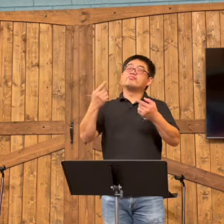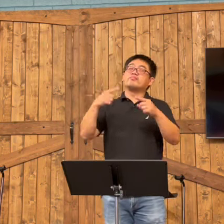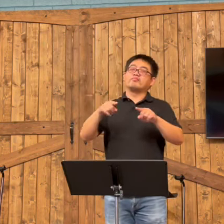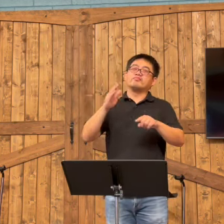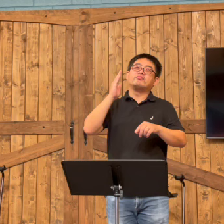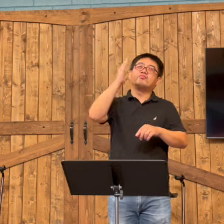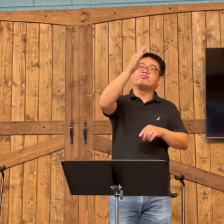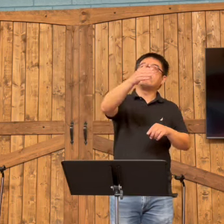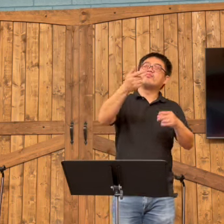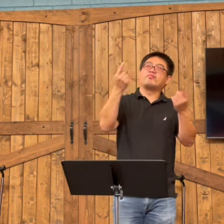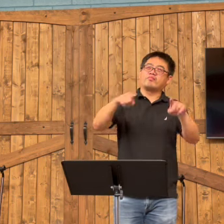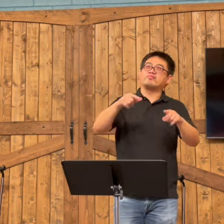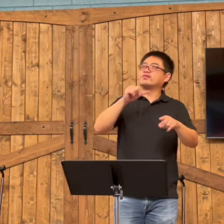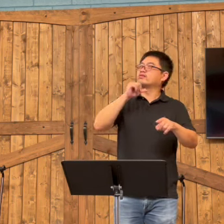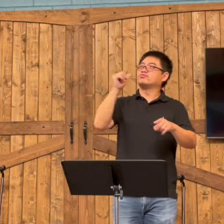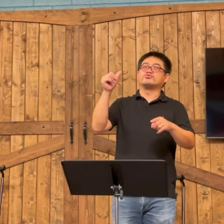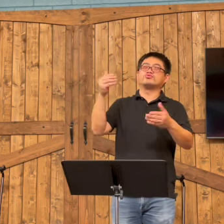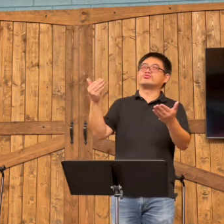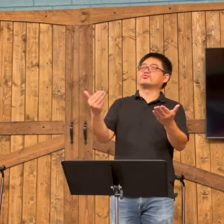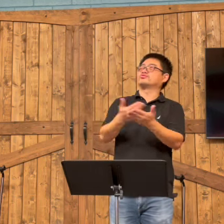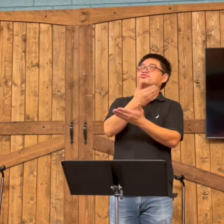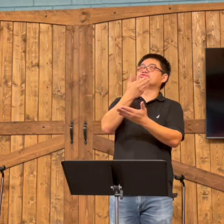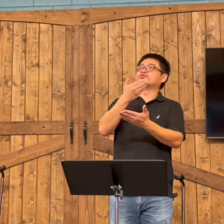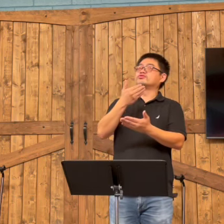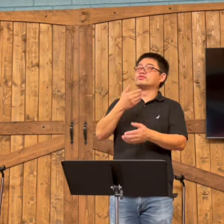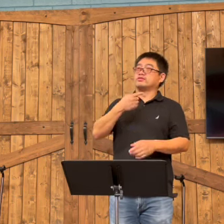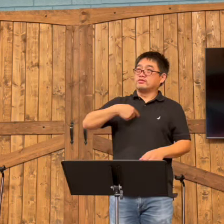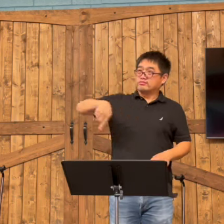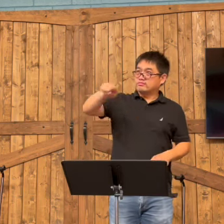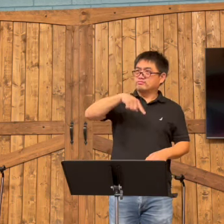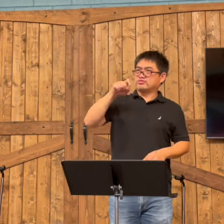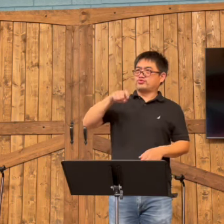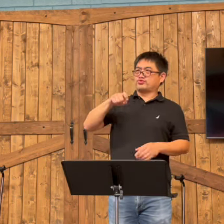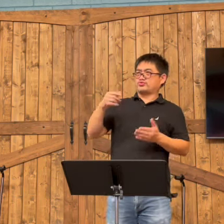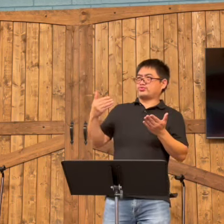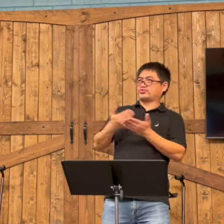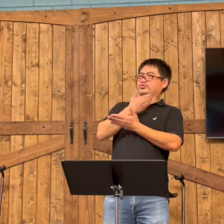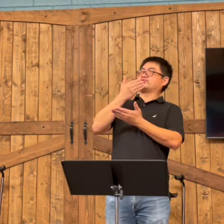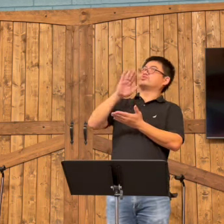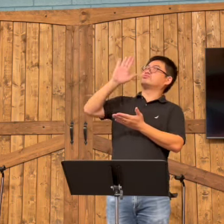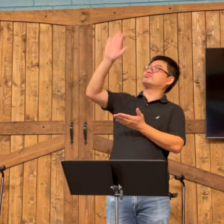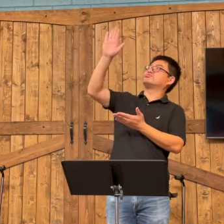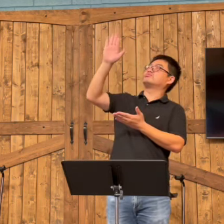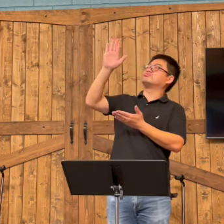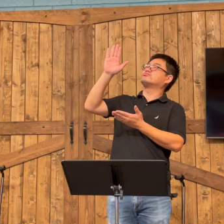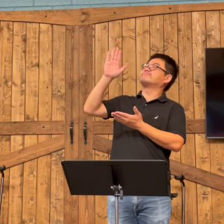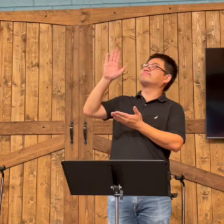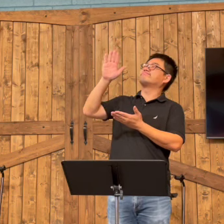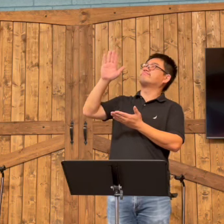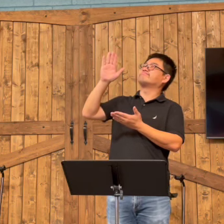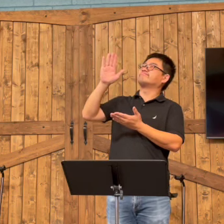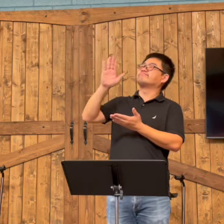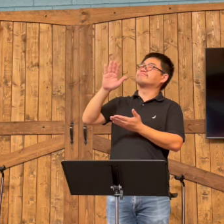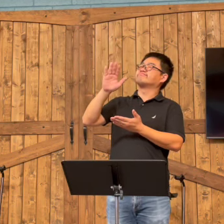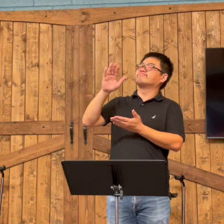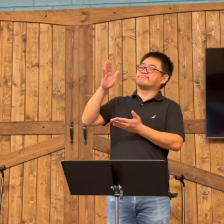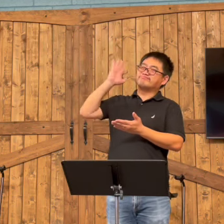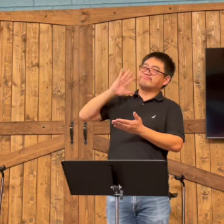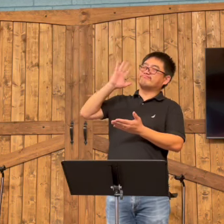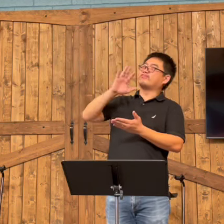things that will happen. Things have happened in the past that are bad. There are things that will happen in the future. But nothing is new to you. Maybe new